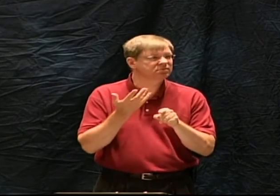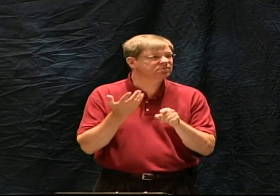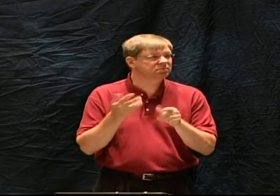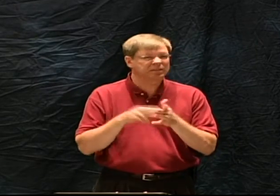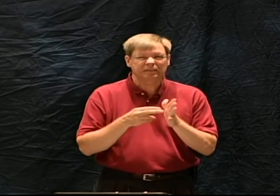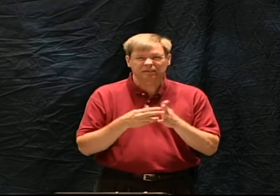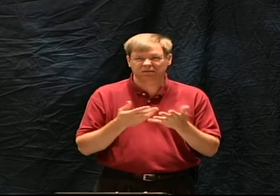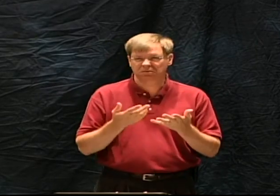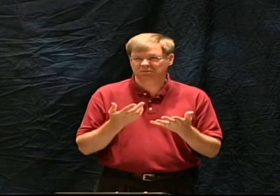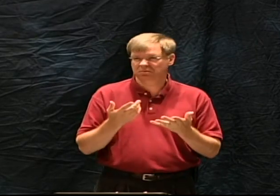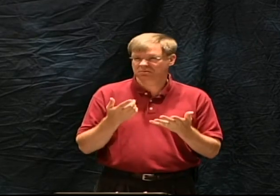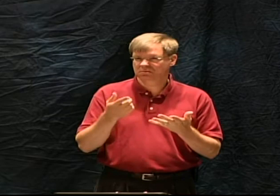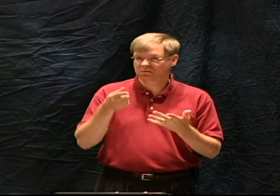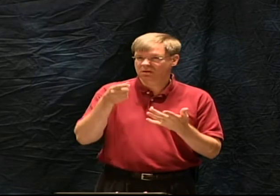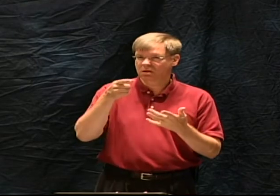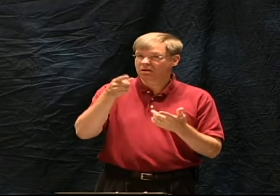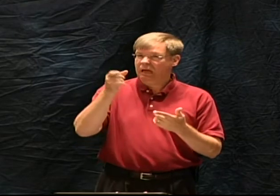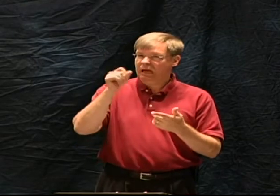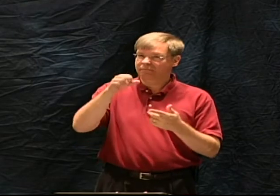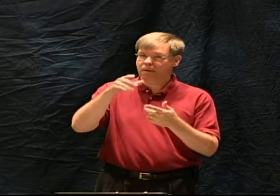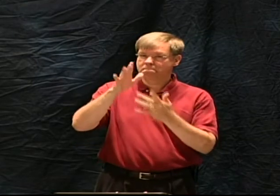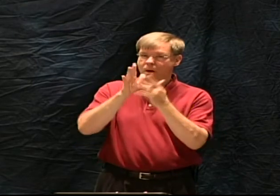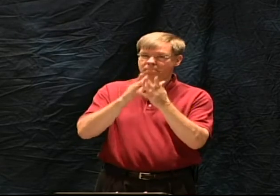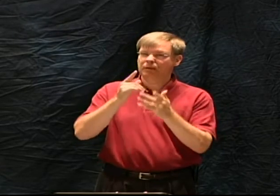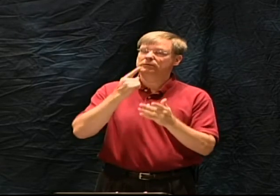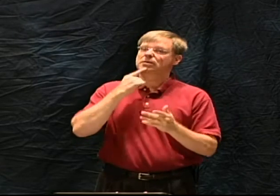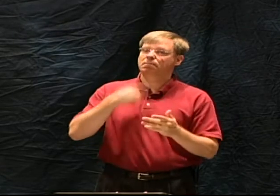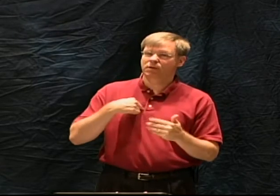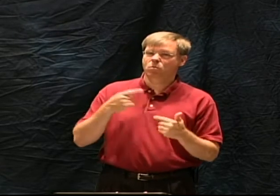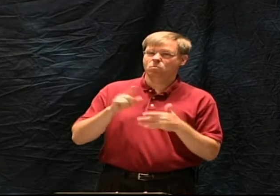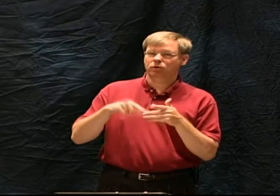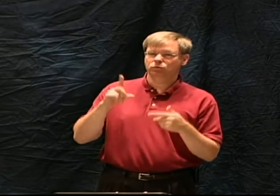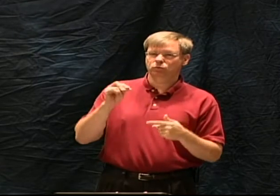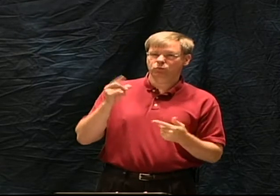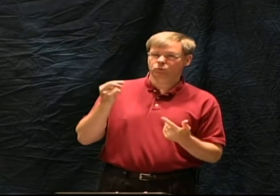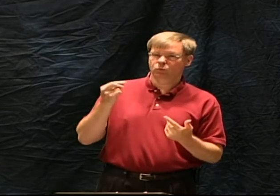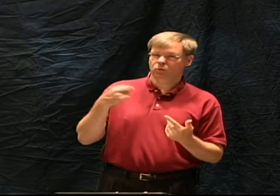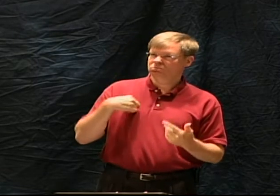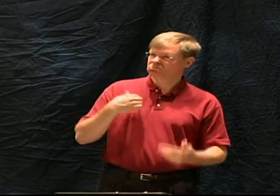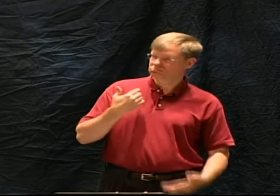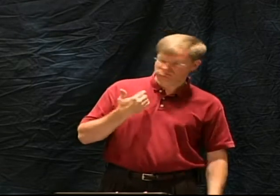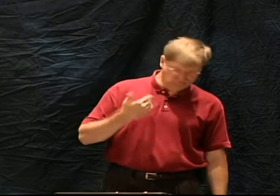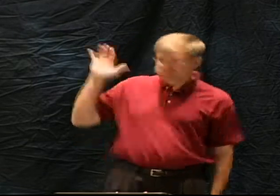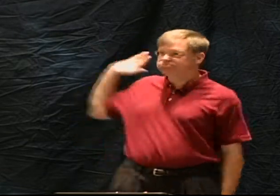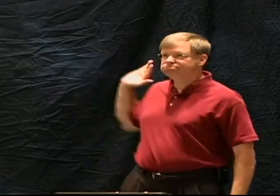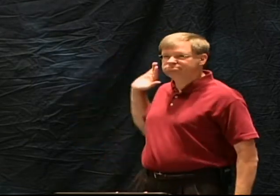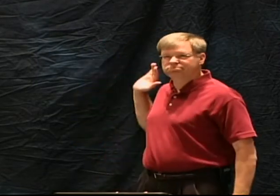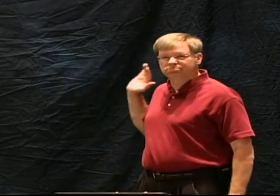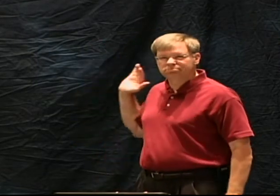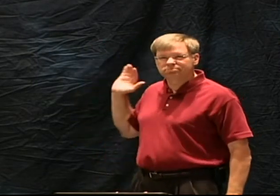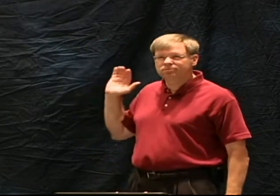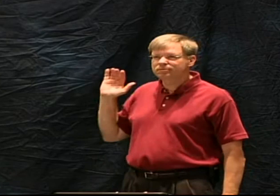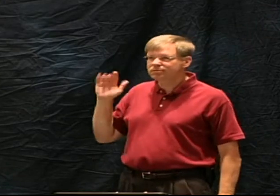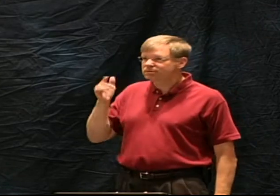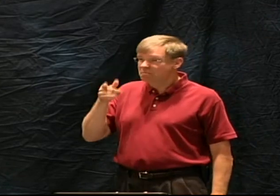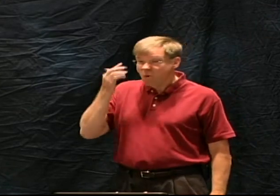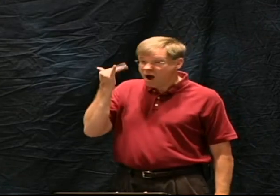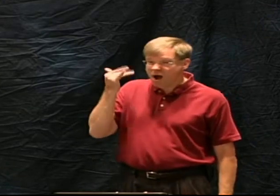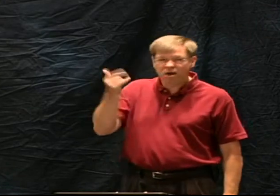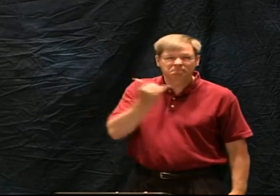and inerrancy is fundamental to the doctrine of biblical authority because if there are errors in scripture how can it